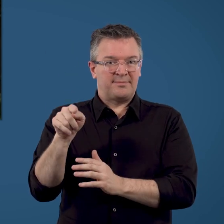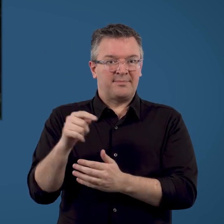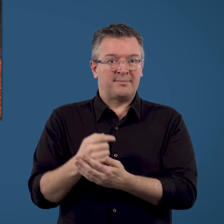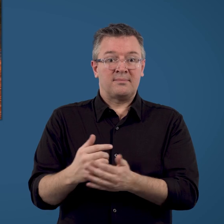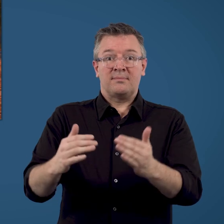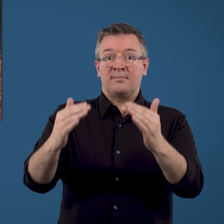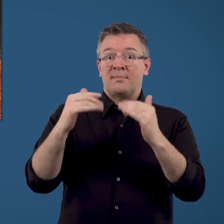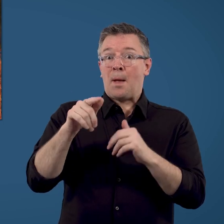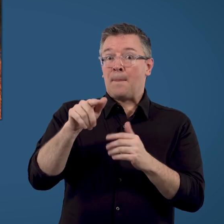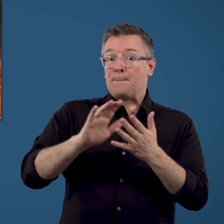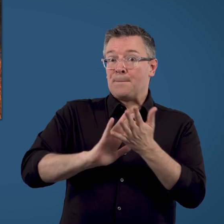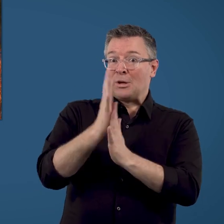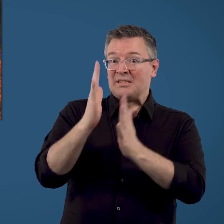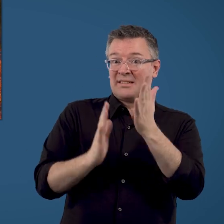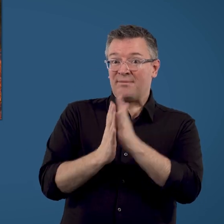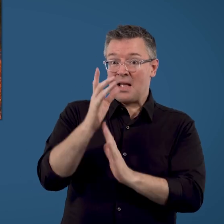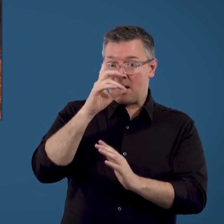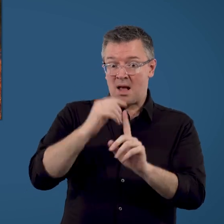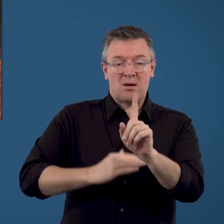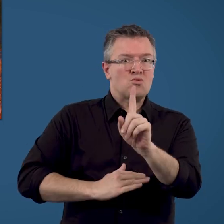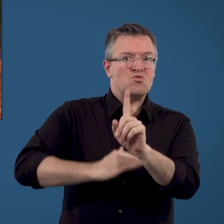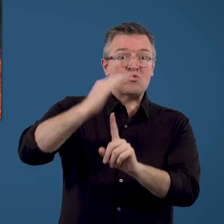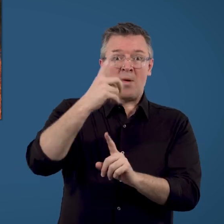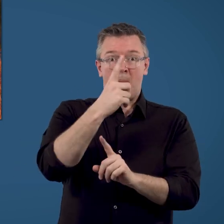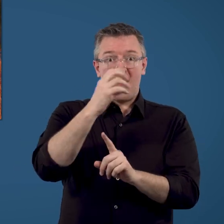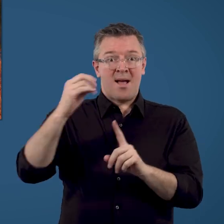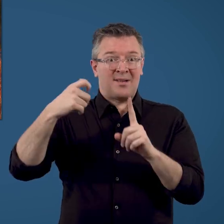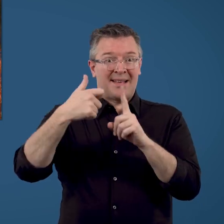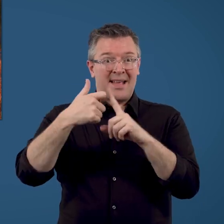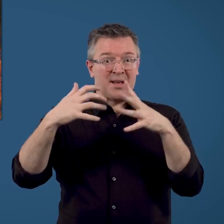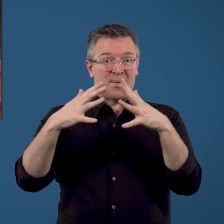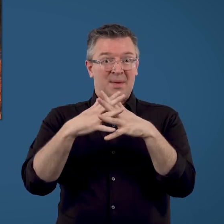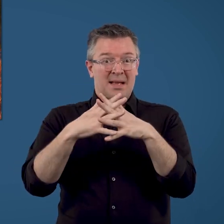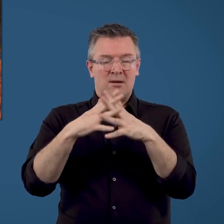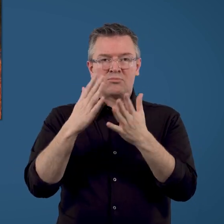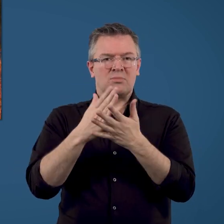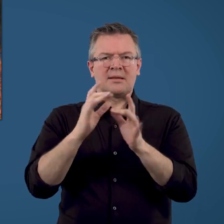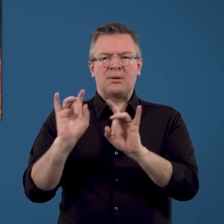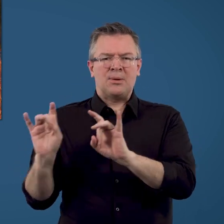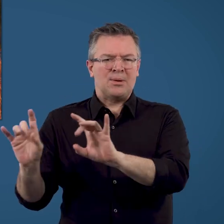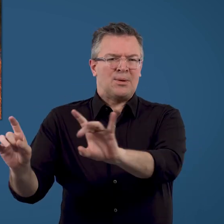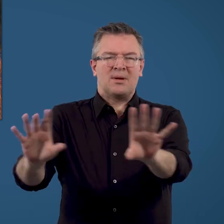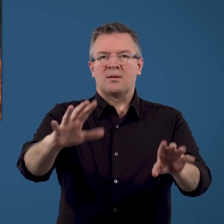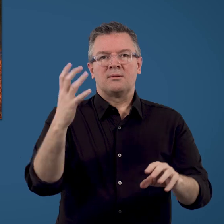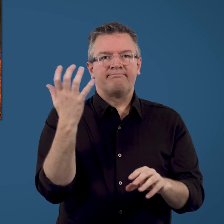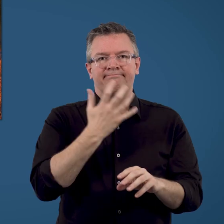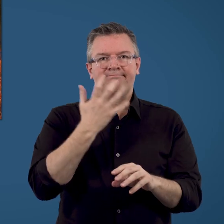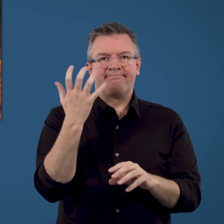A bushfire can reach 100 kilowatts and the effects can be truly catastrophic.